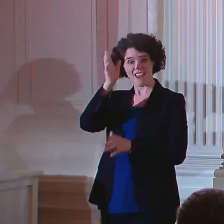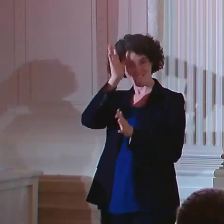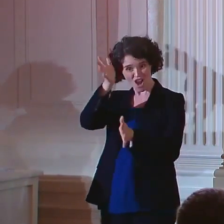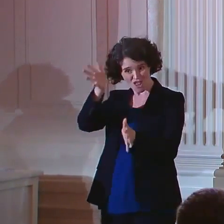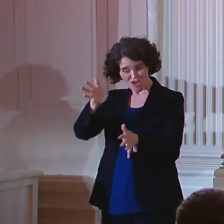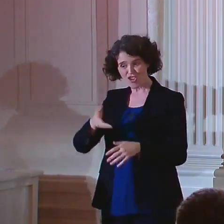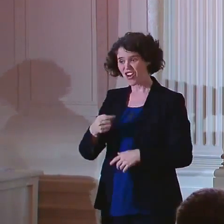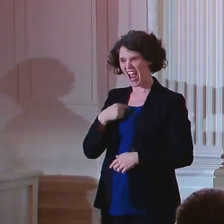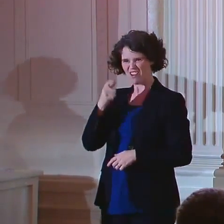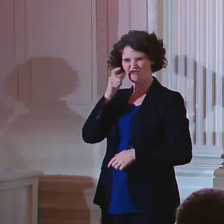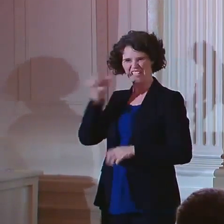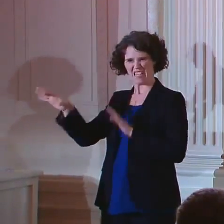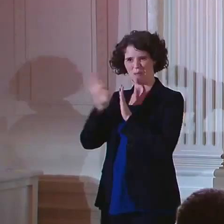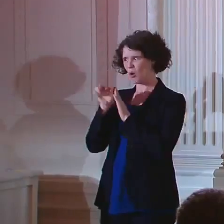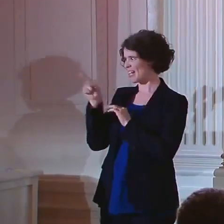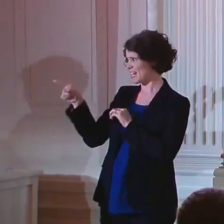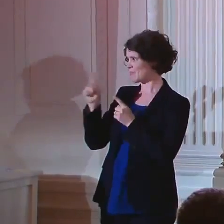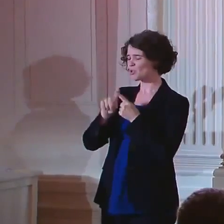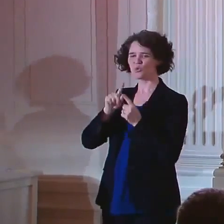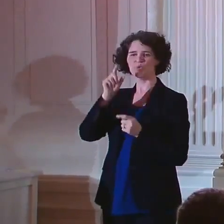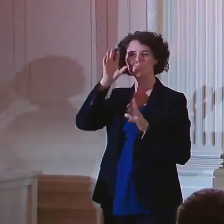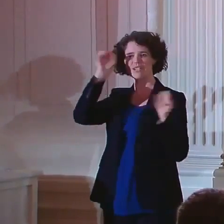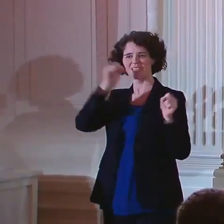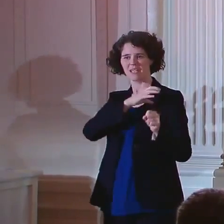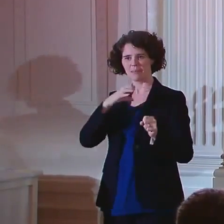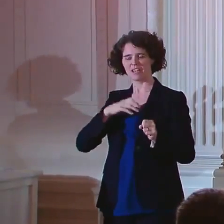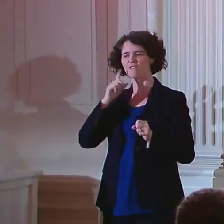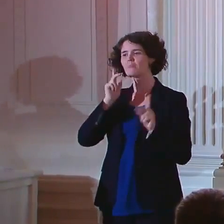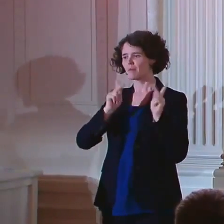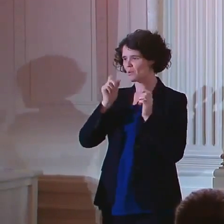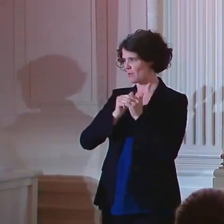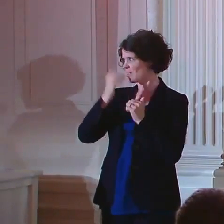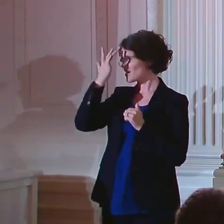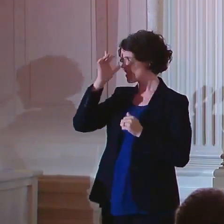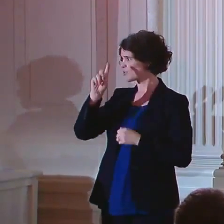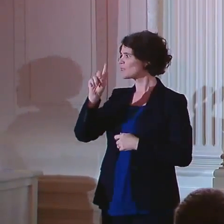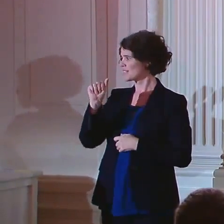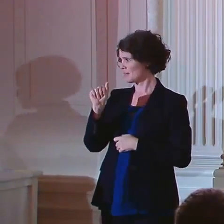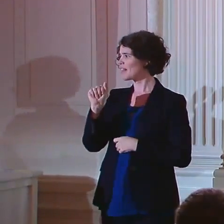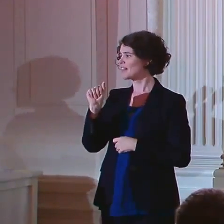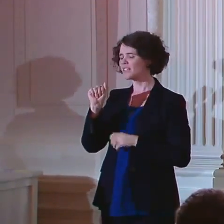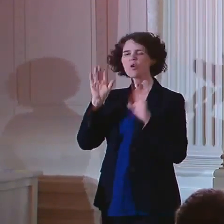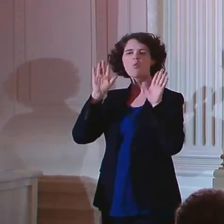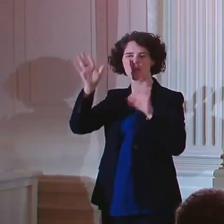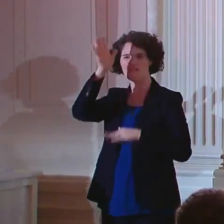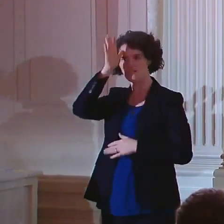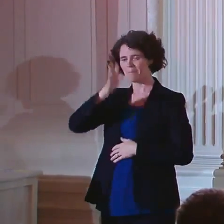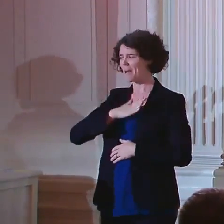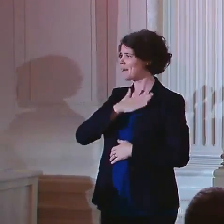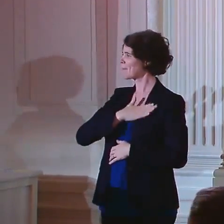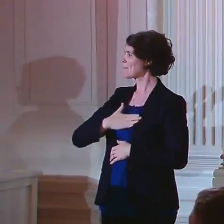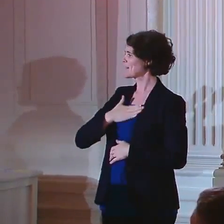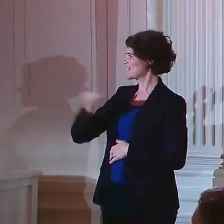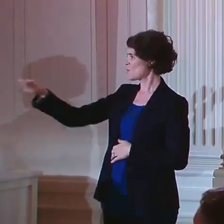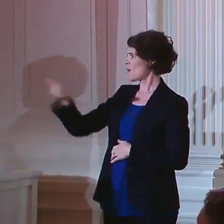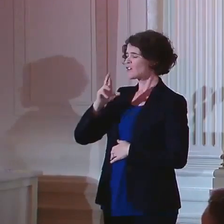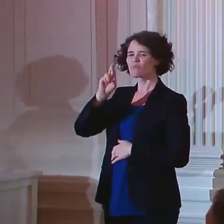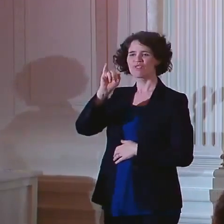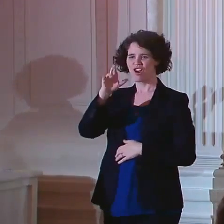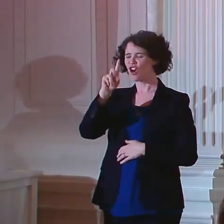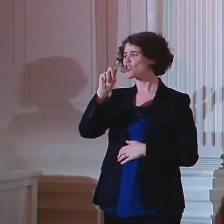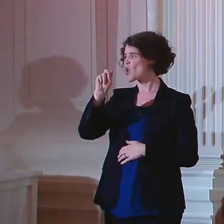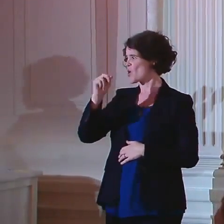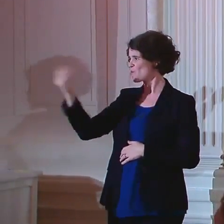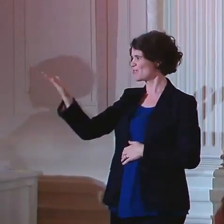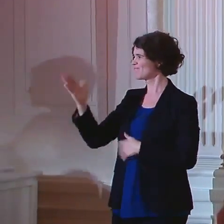I recently appointed him to the President's Committee for People with Intellectual Disabilities. A wonderful man. Please give Ricardo a big round